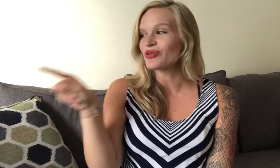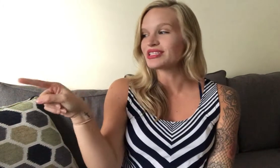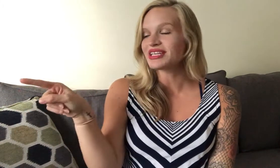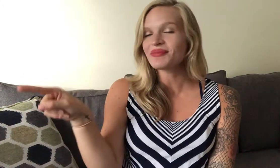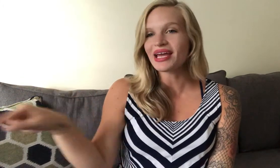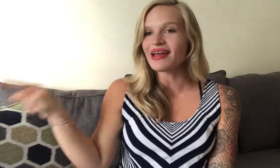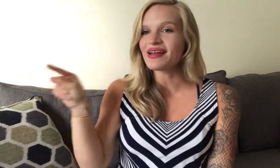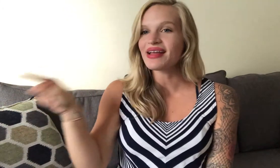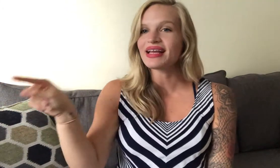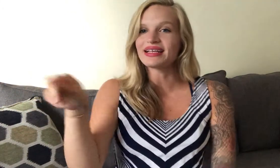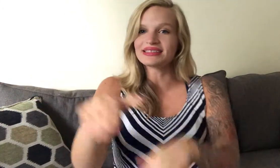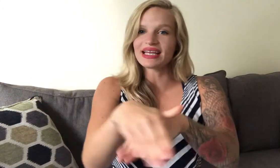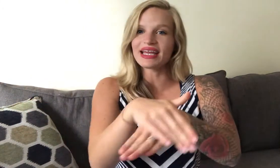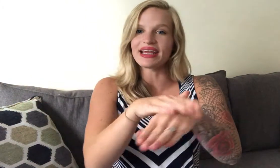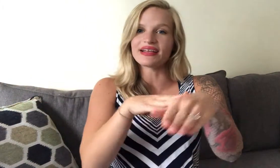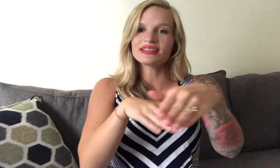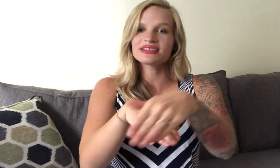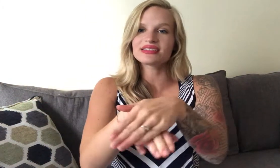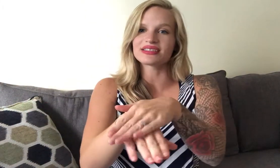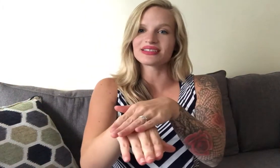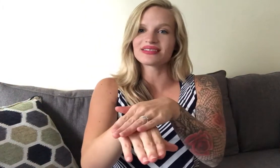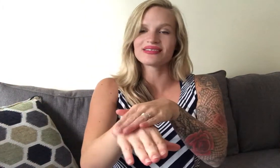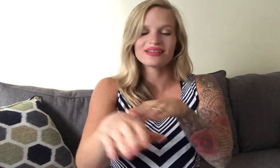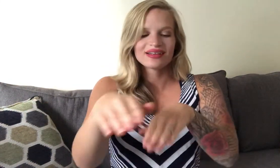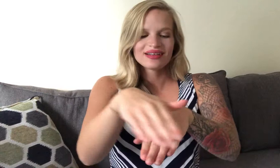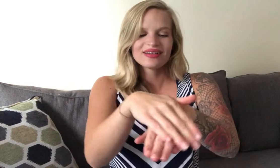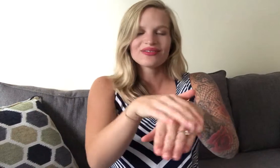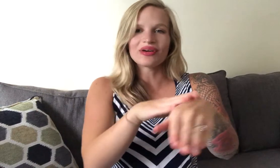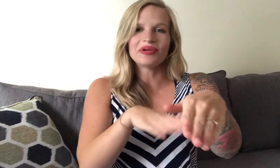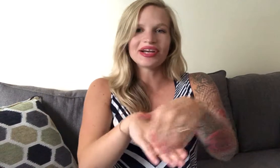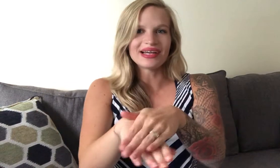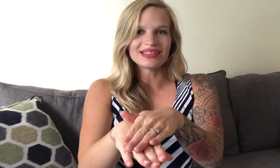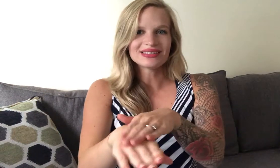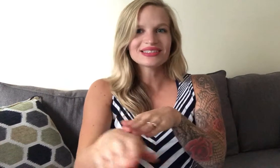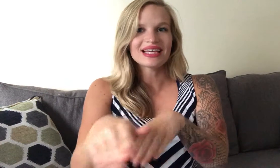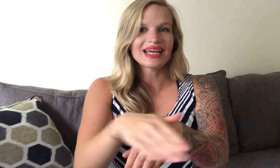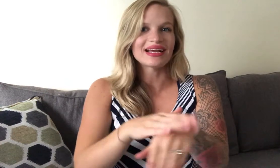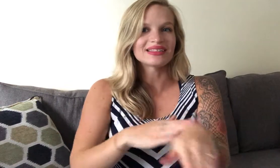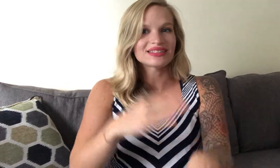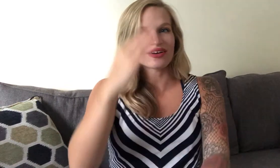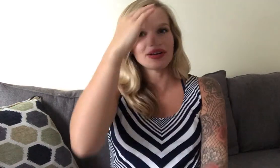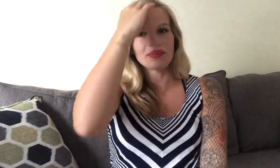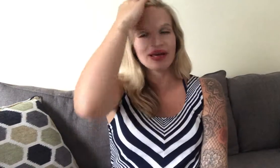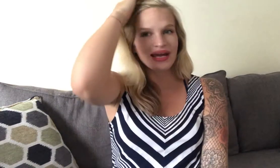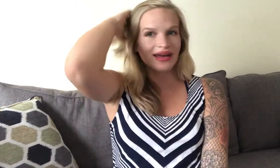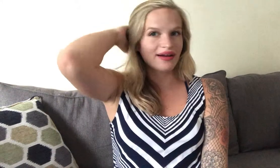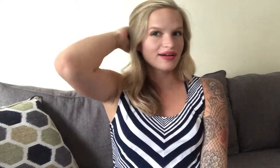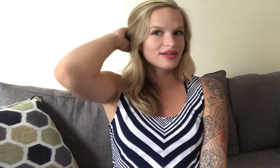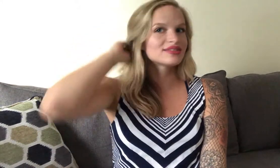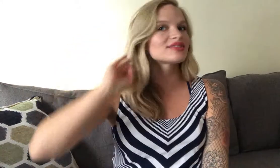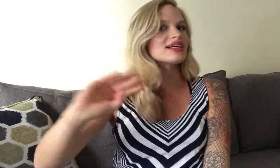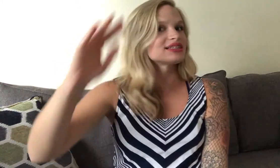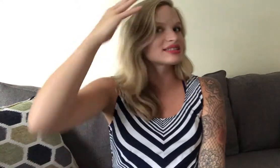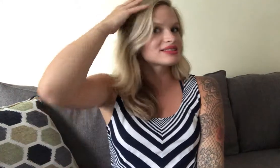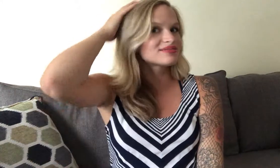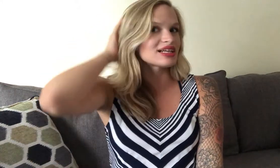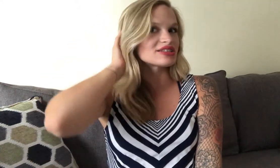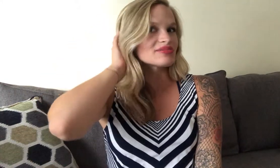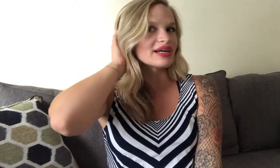point to him again his hands just rub your hands hands are in my hair so I just touched my